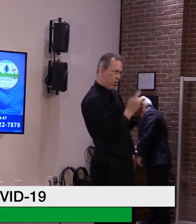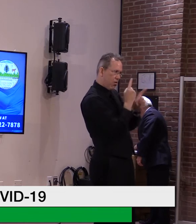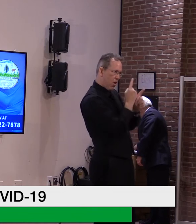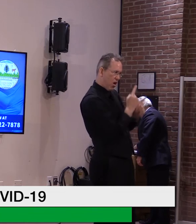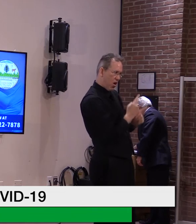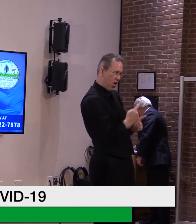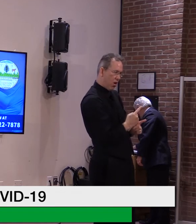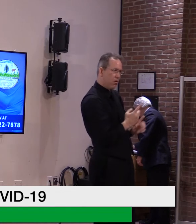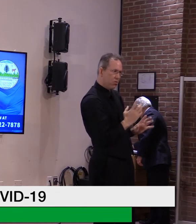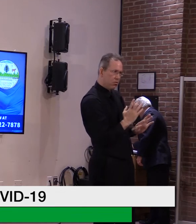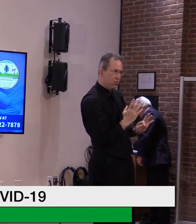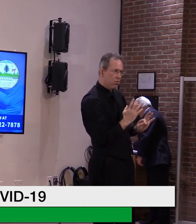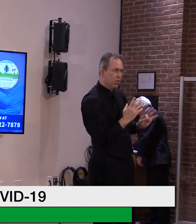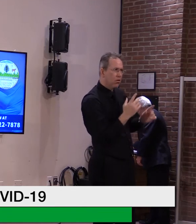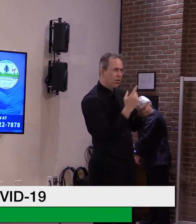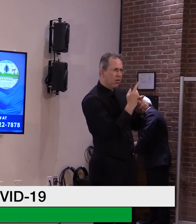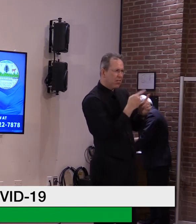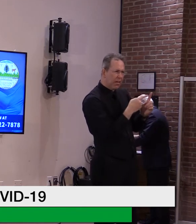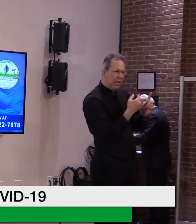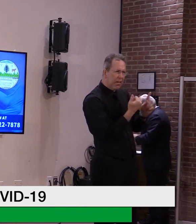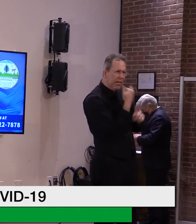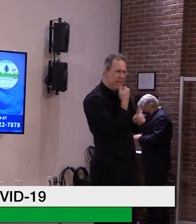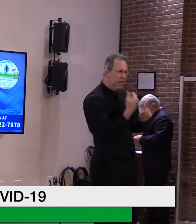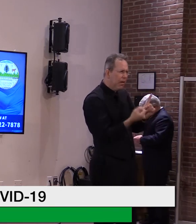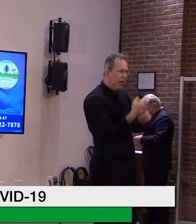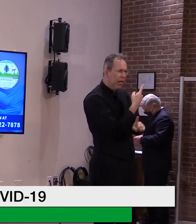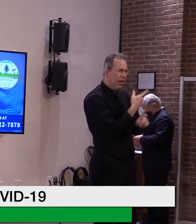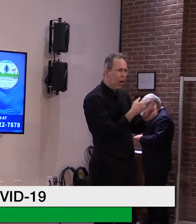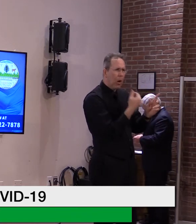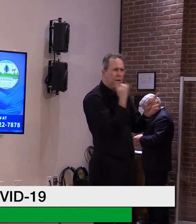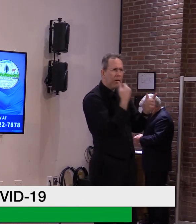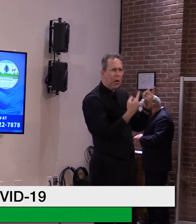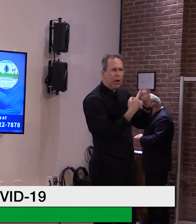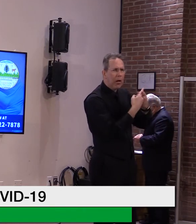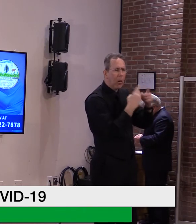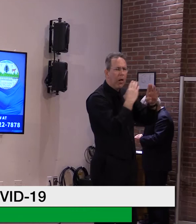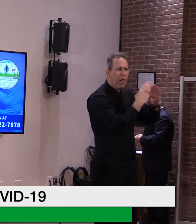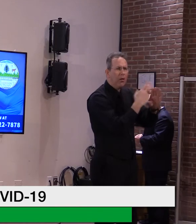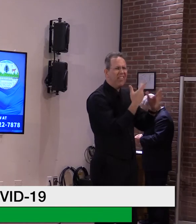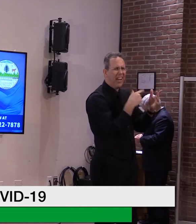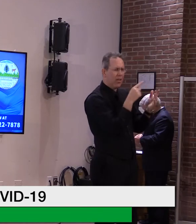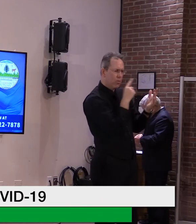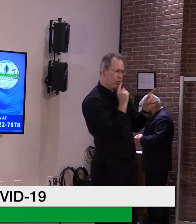get to the details to understand what it really will mean to us. But we're learning every day.